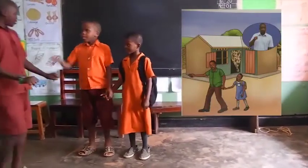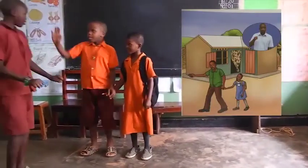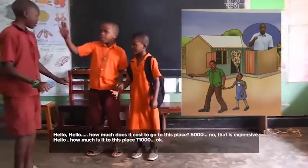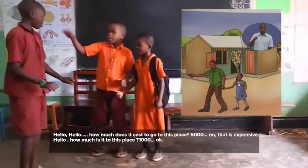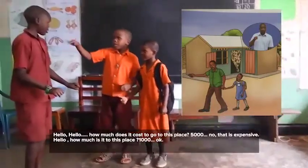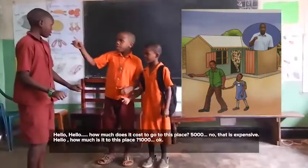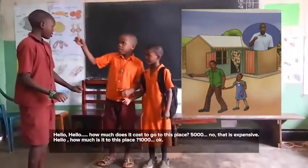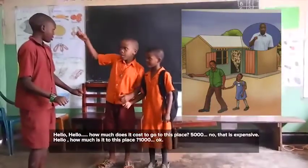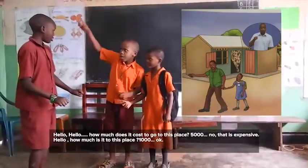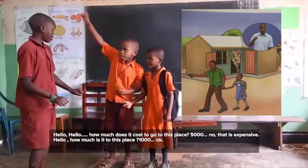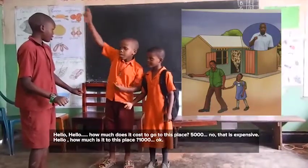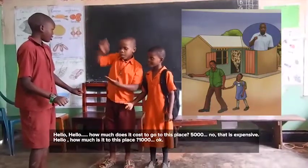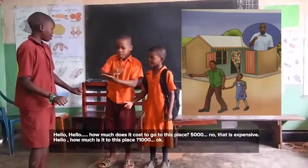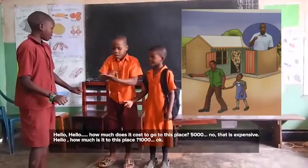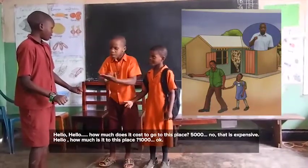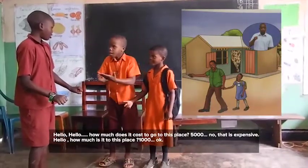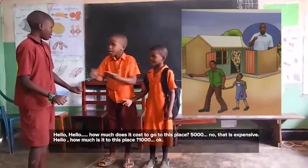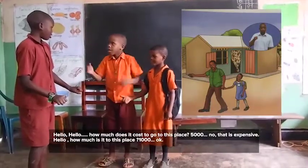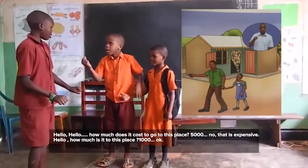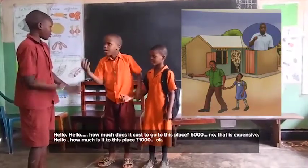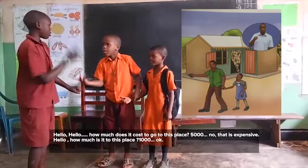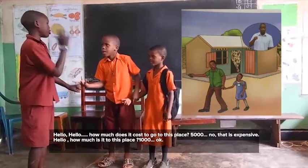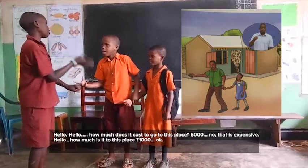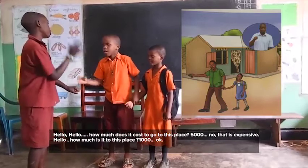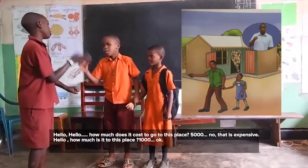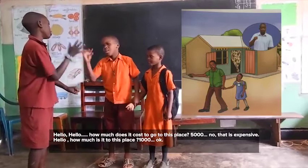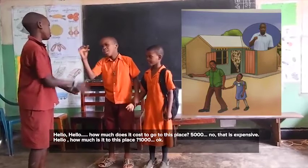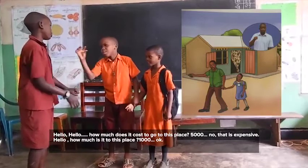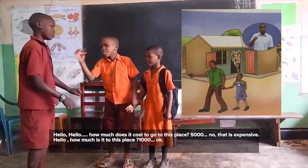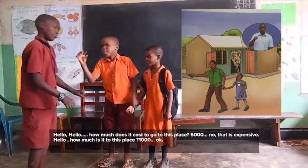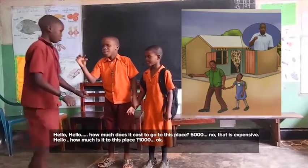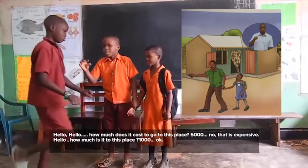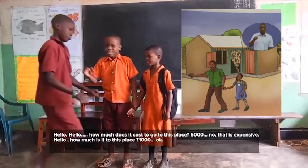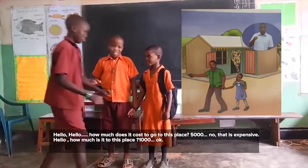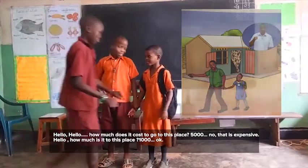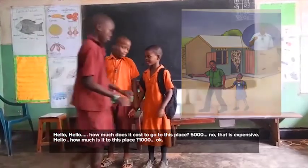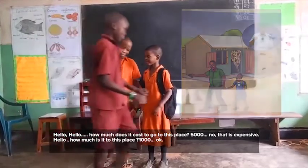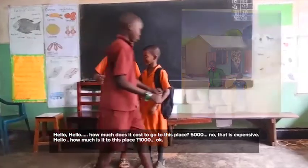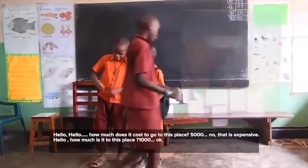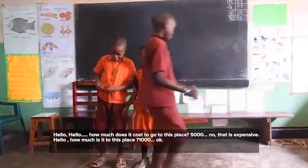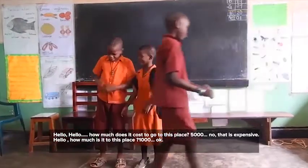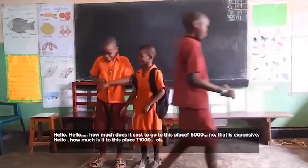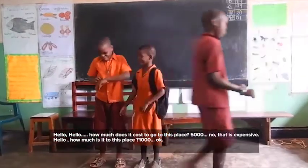Hello, hello. How much does it cost to go to this place? It's 5,000. No, that's expensive.